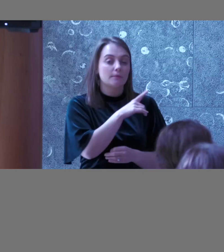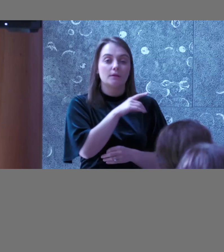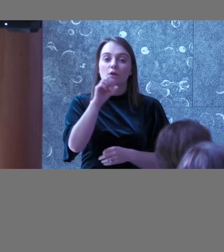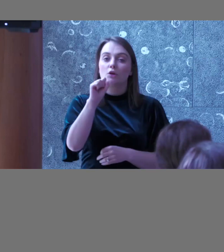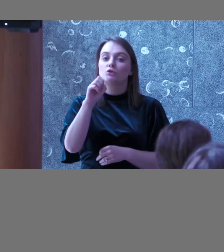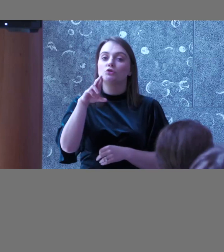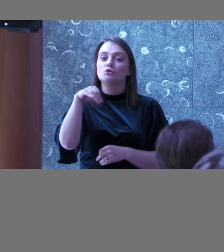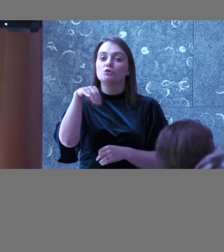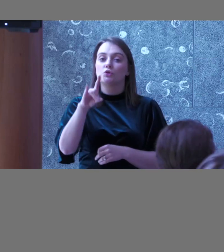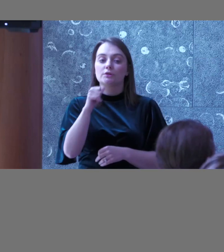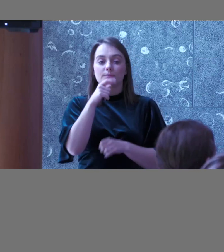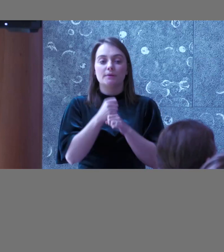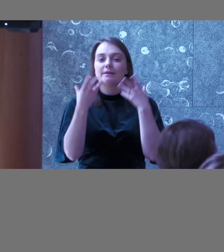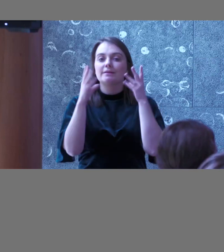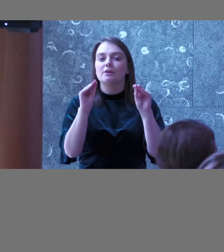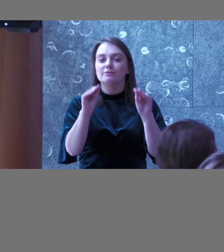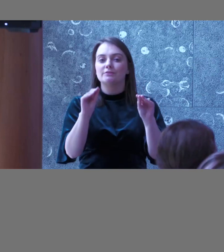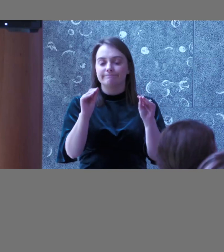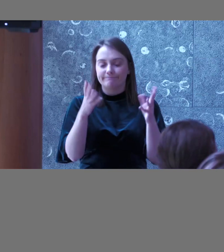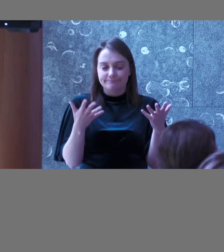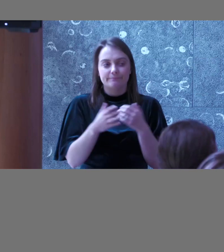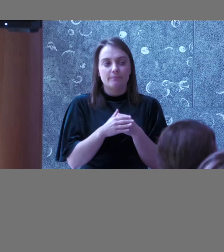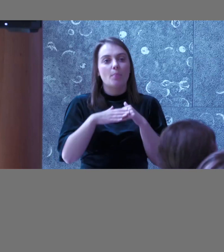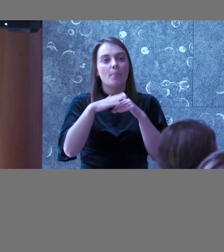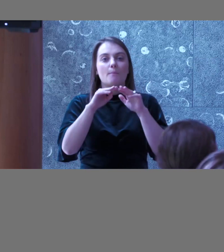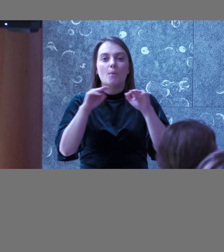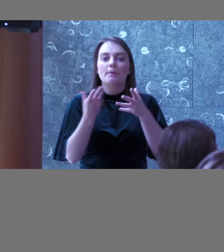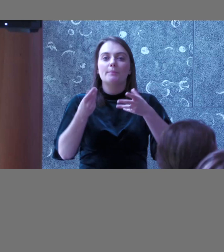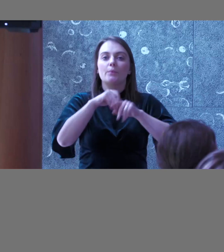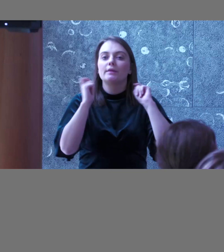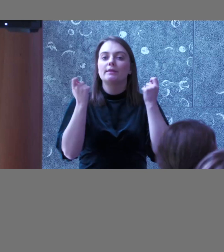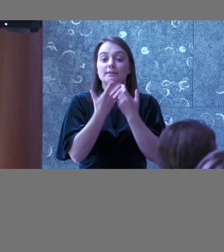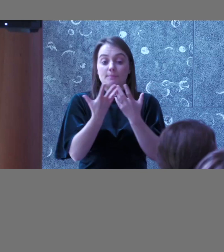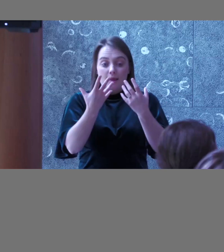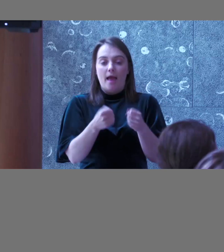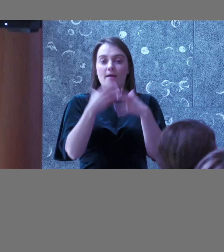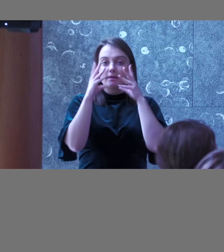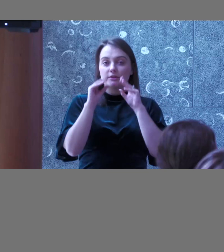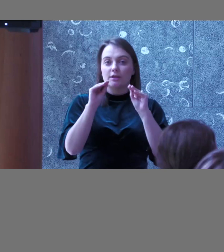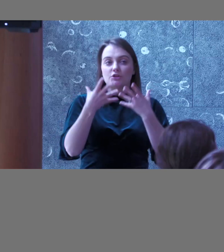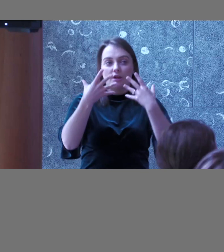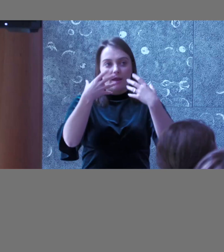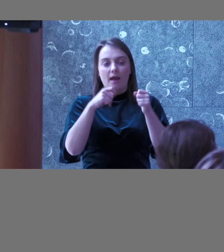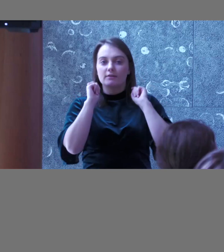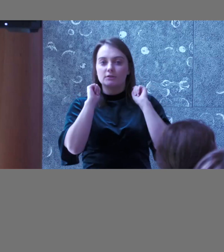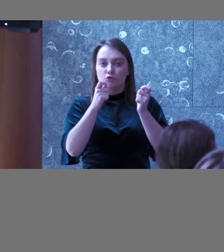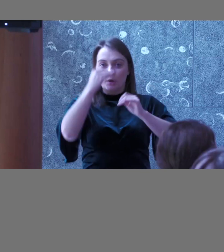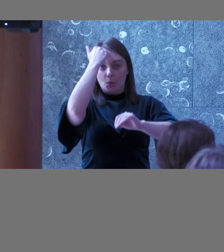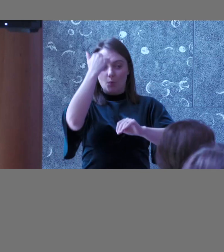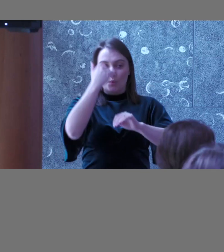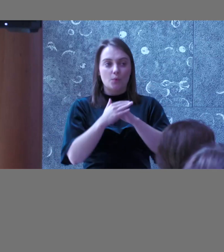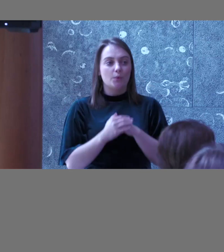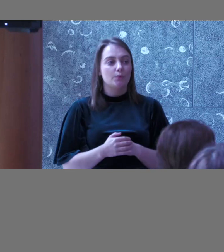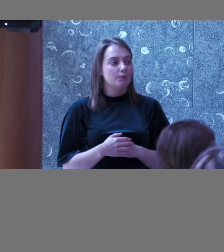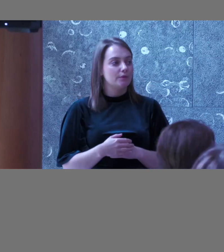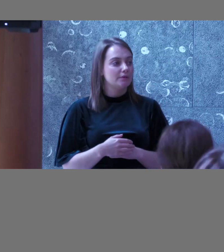also education so like you know the more people that you have on your team that have that awareness that enthusiasm I see someone in the audience on my